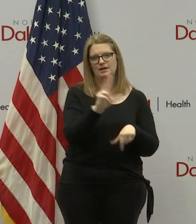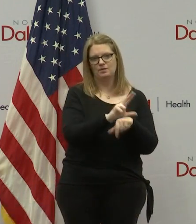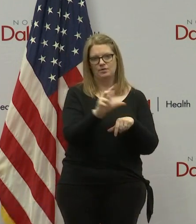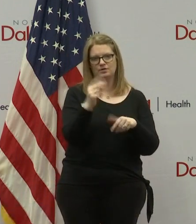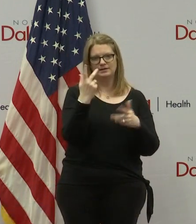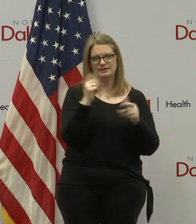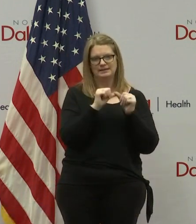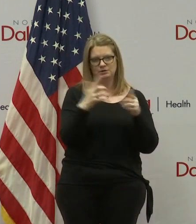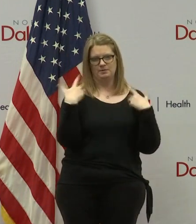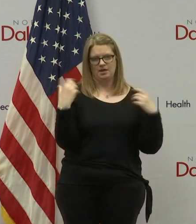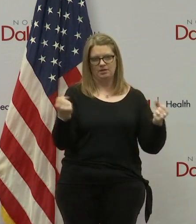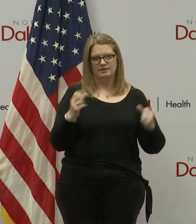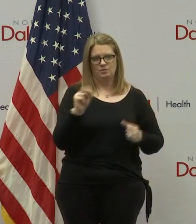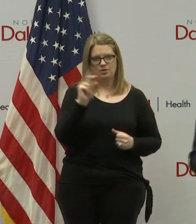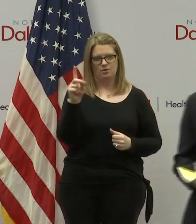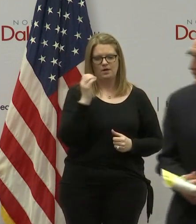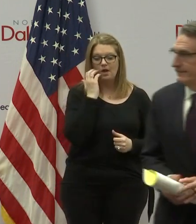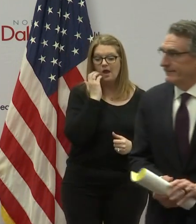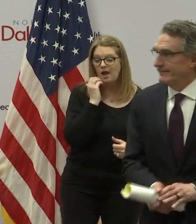North Dakota.